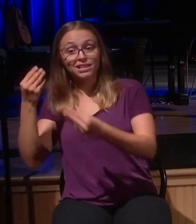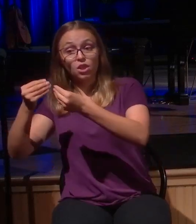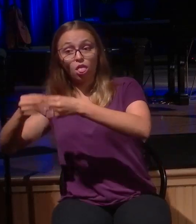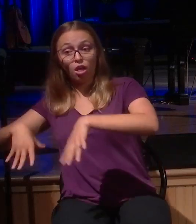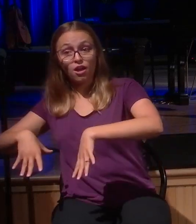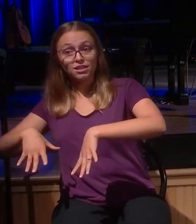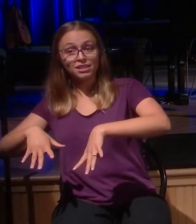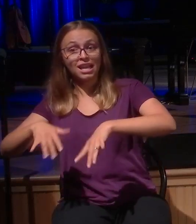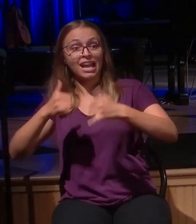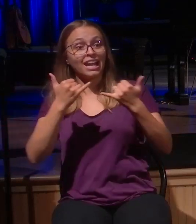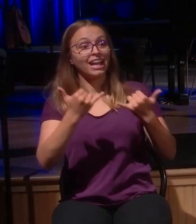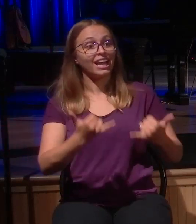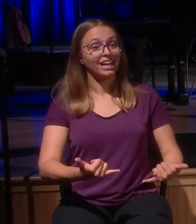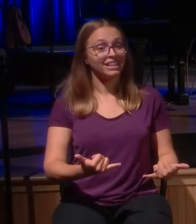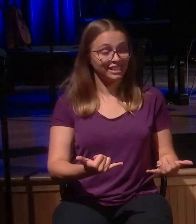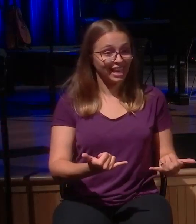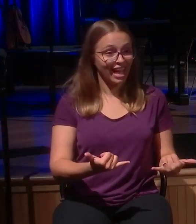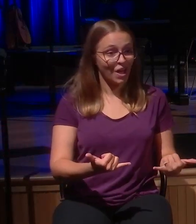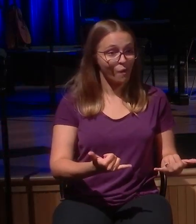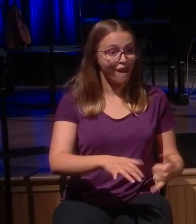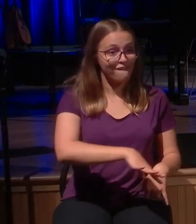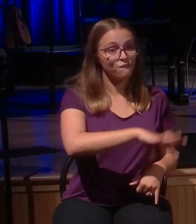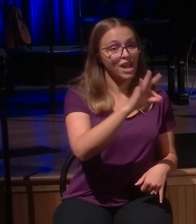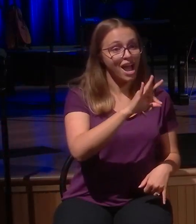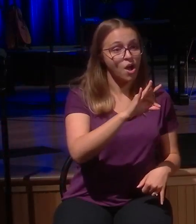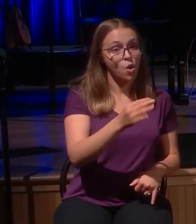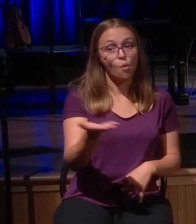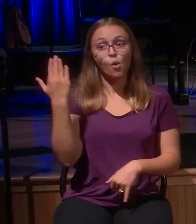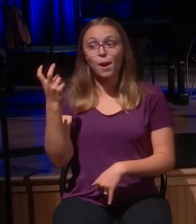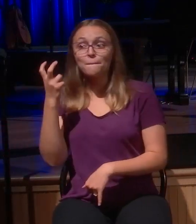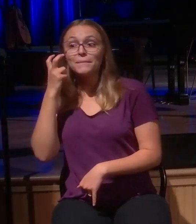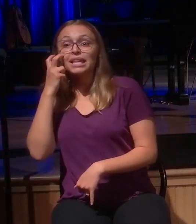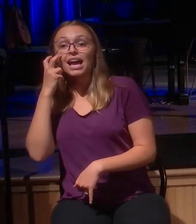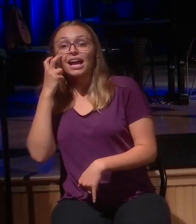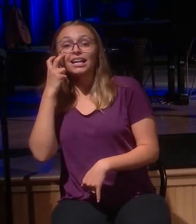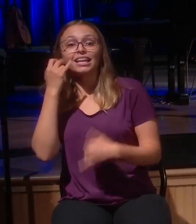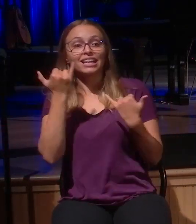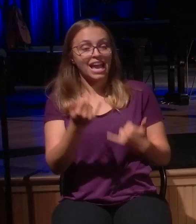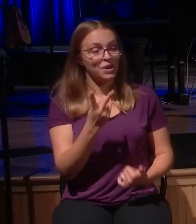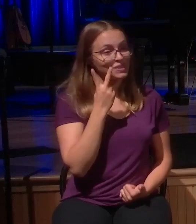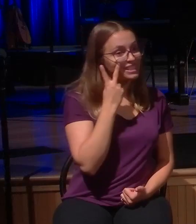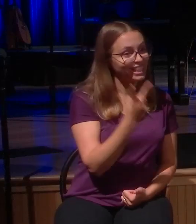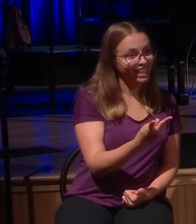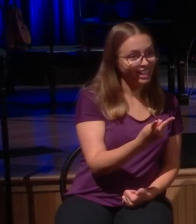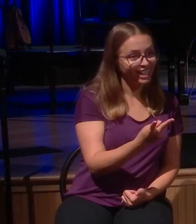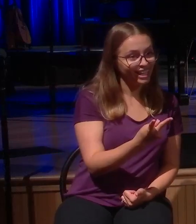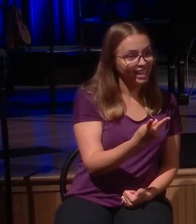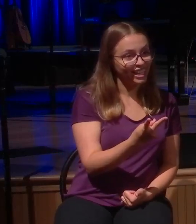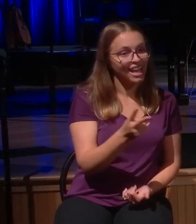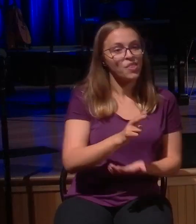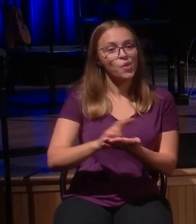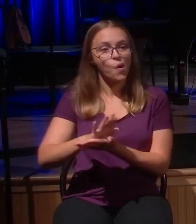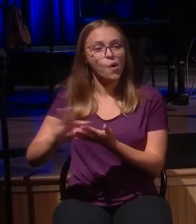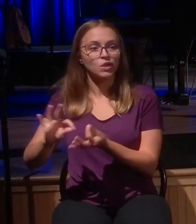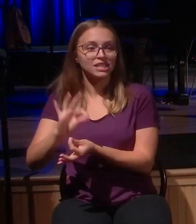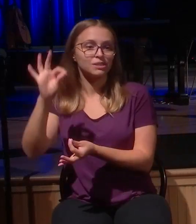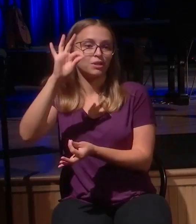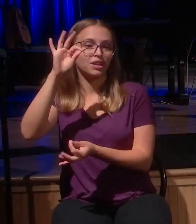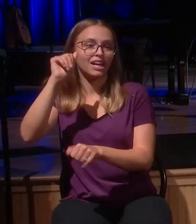were blind, but now they see. And this is why we gather together because the Holy Spirit is doing his work. And this is a church where we rejoice